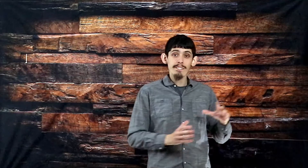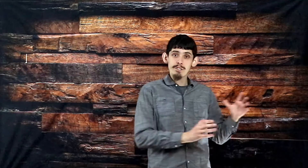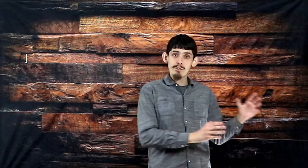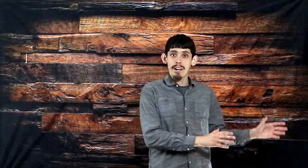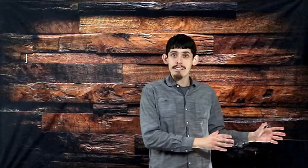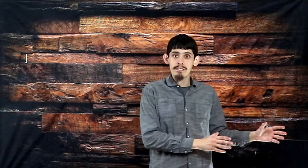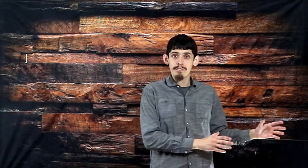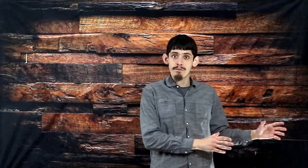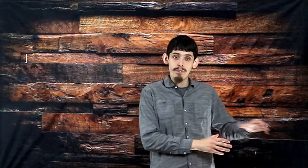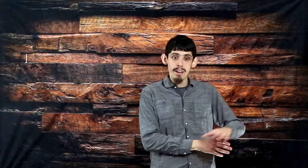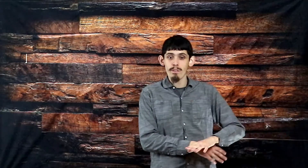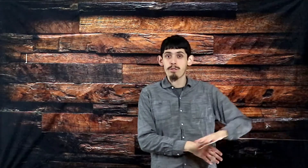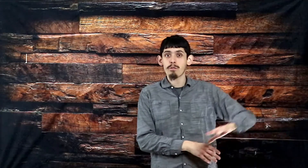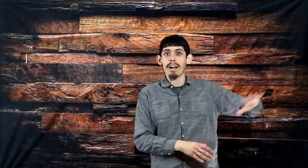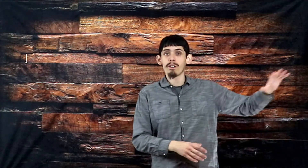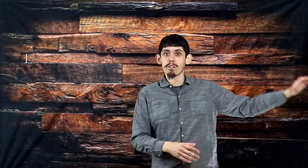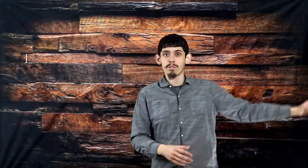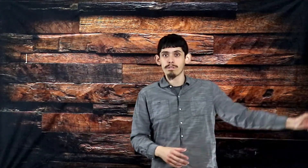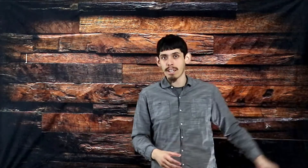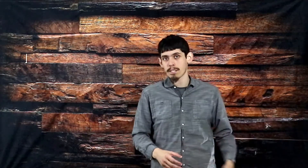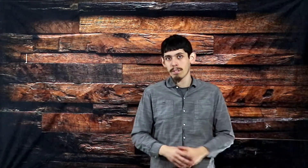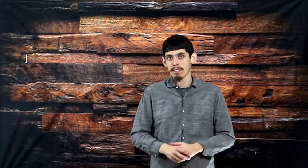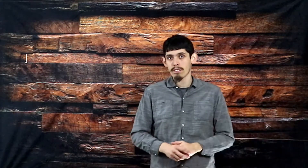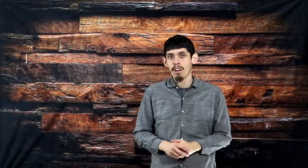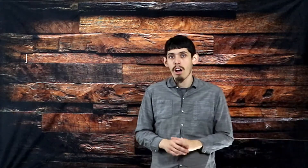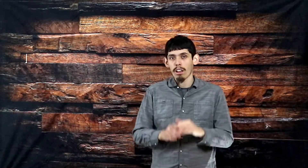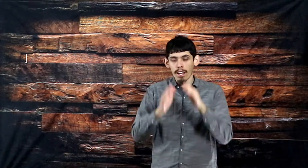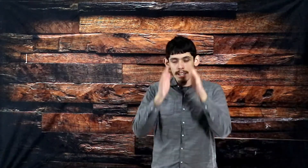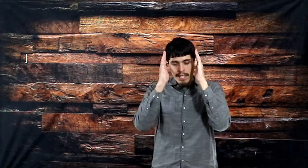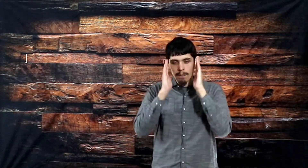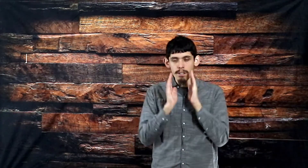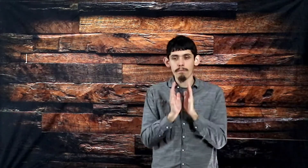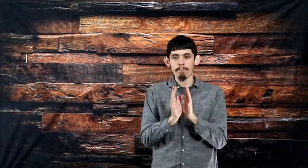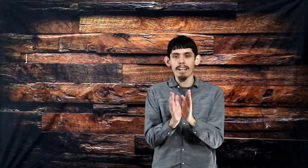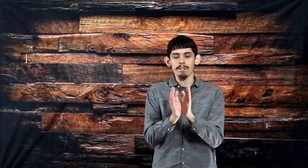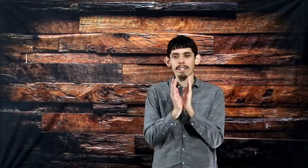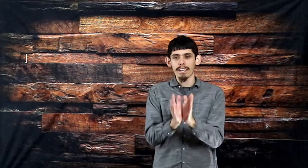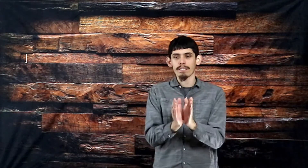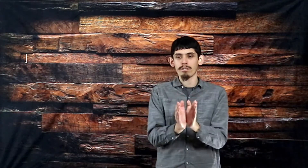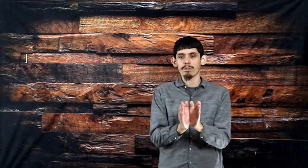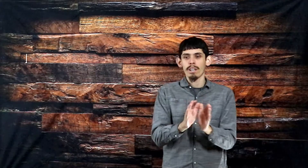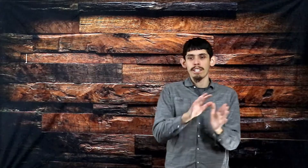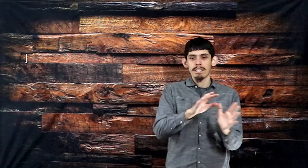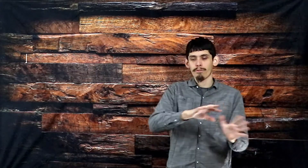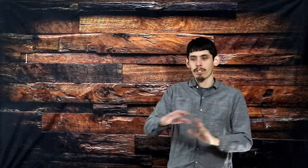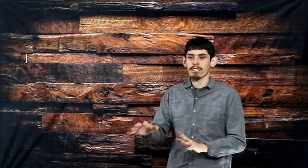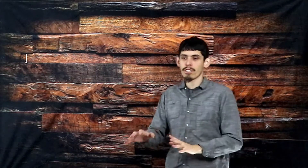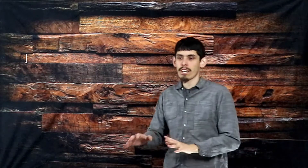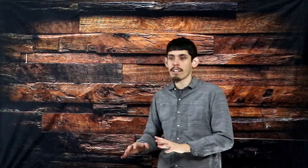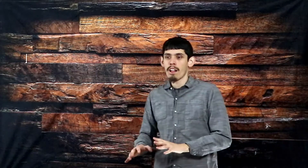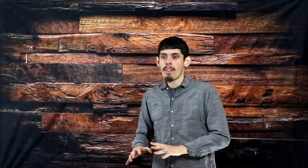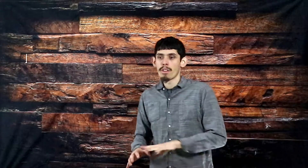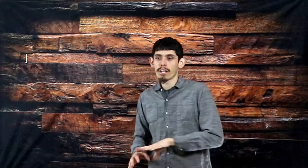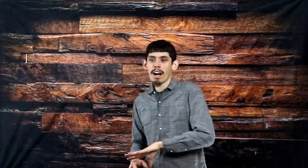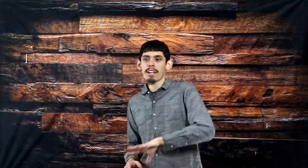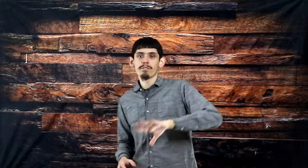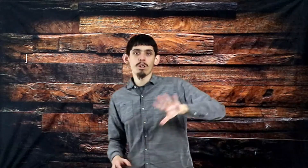Christ found throughout the Old Testament? A lot of times in our minds we like to differentiate the God of the Old